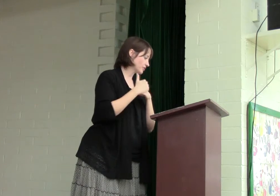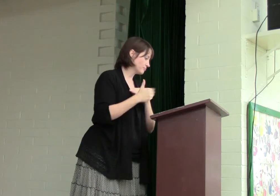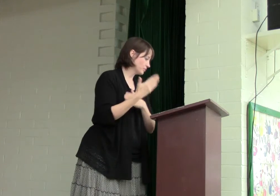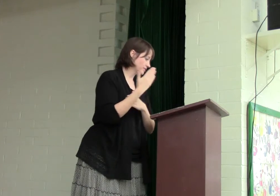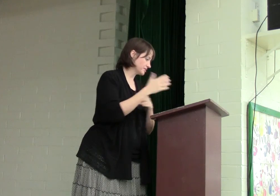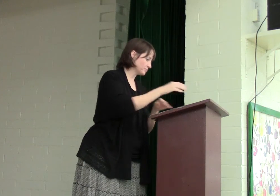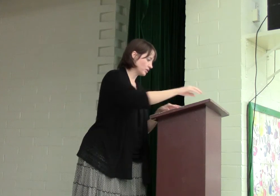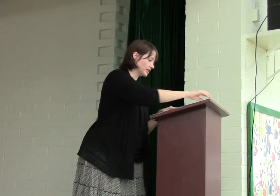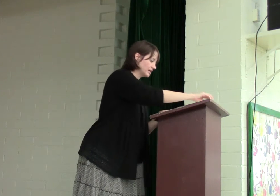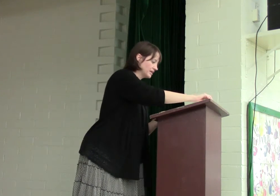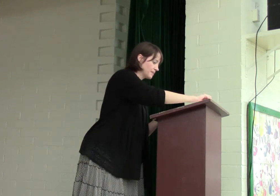communion this morning.